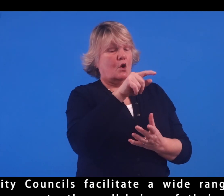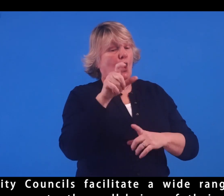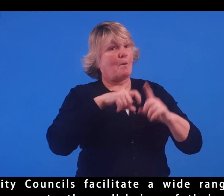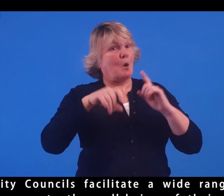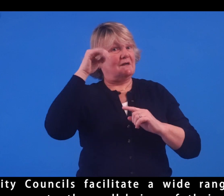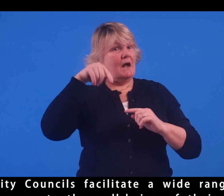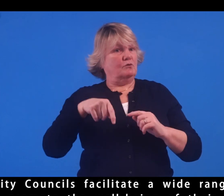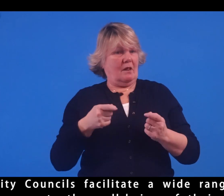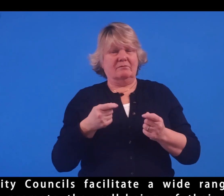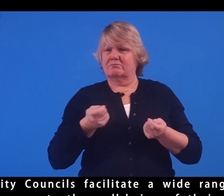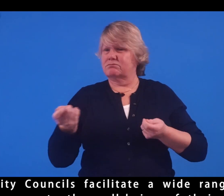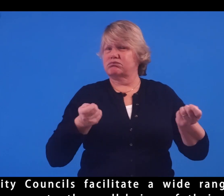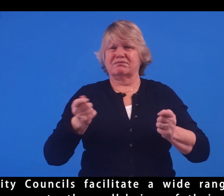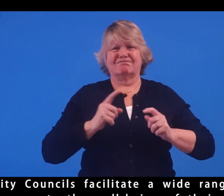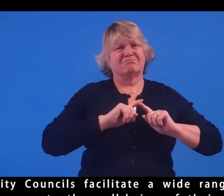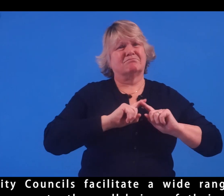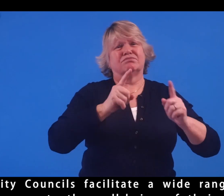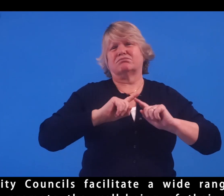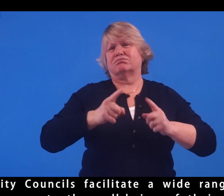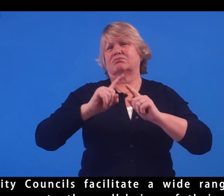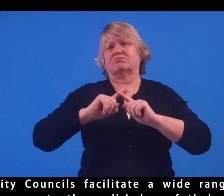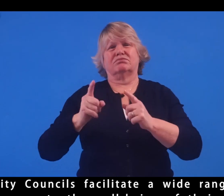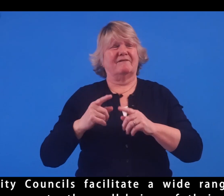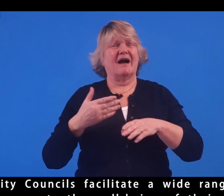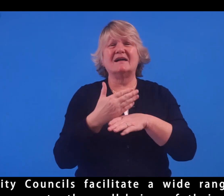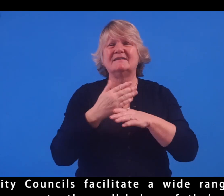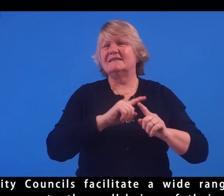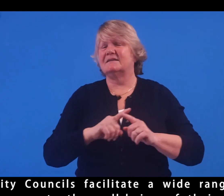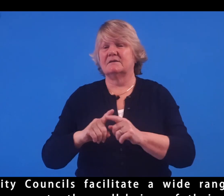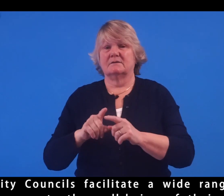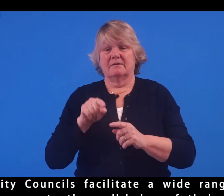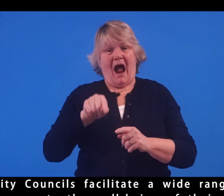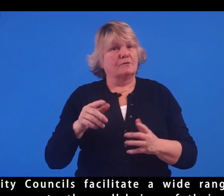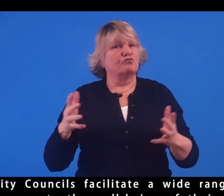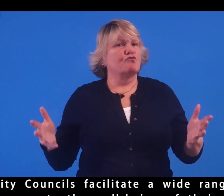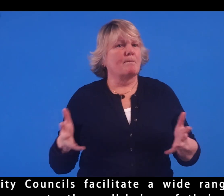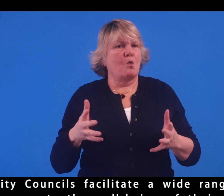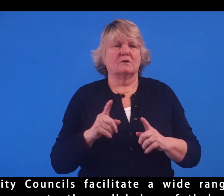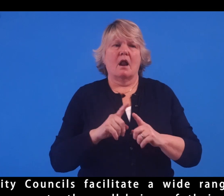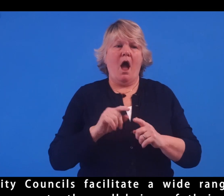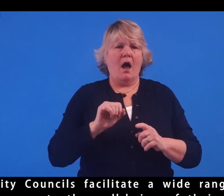community councils facilitate a wide range of activities which promote the well-being of their communities.